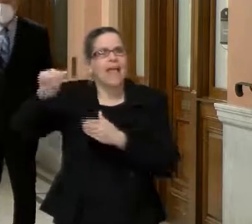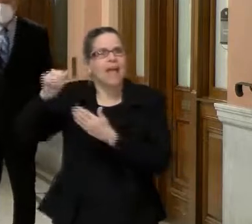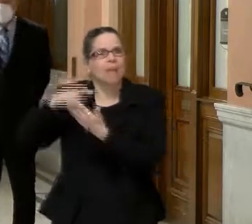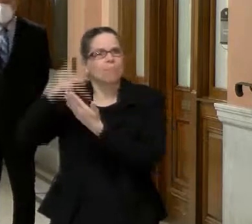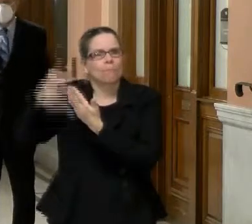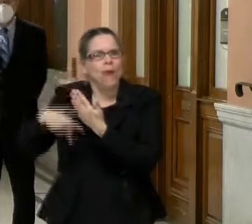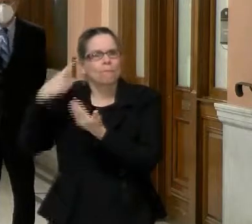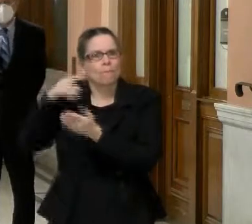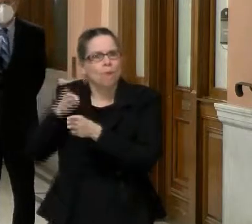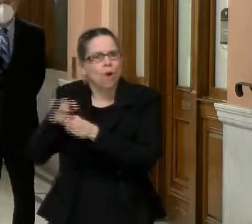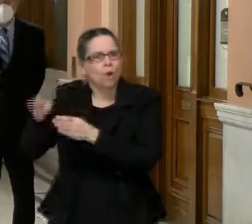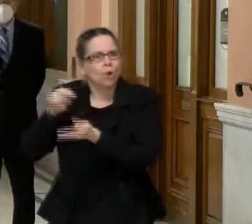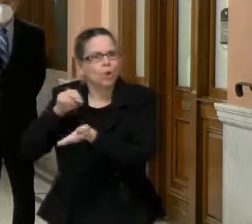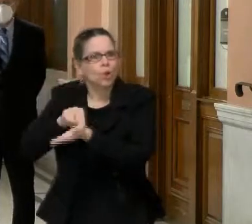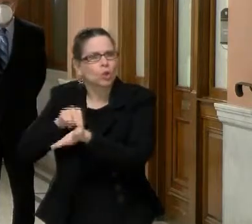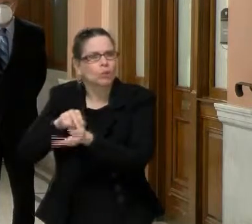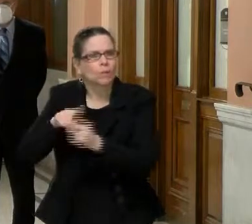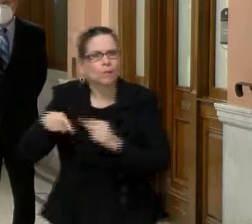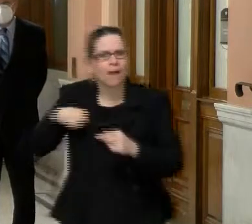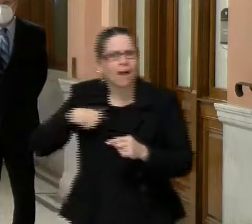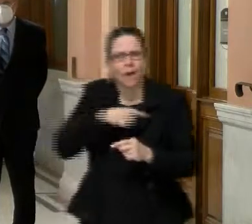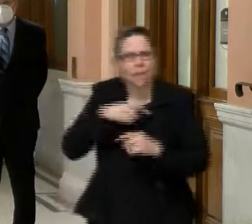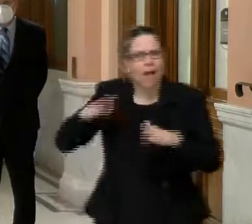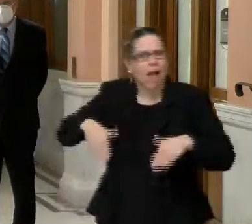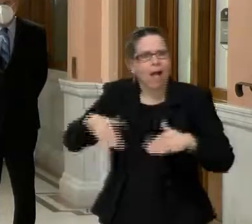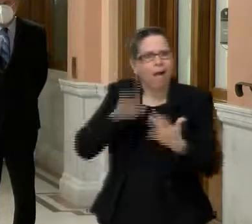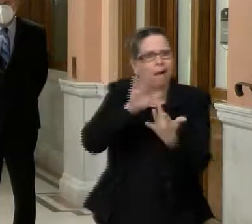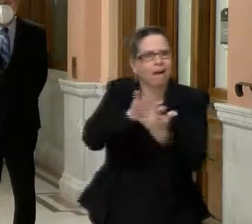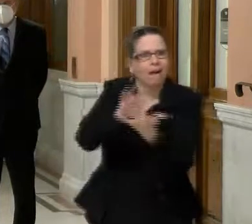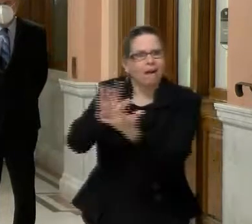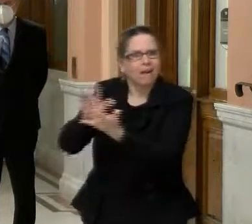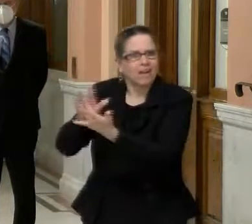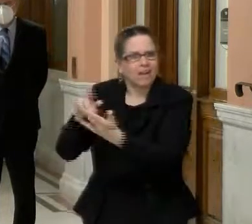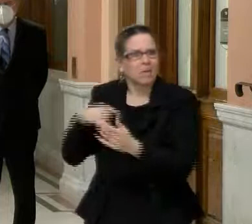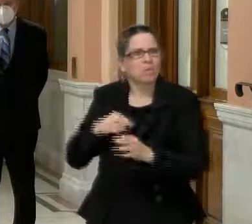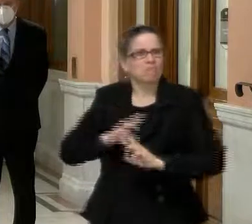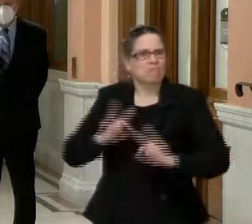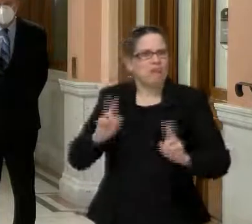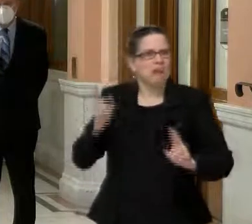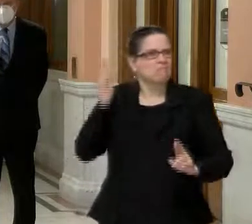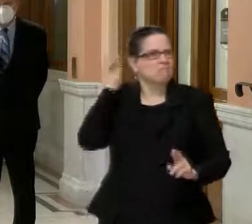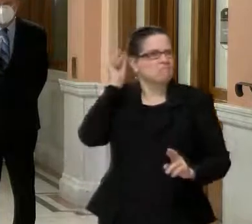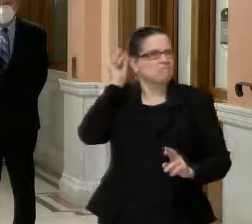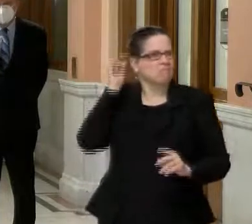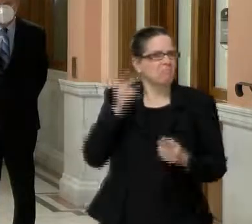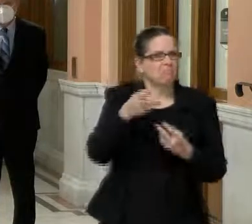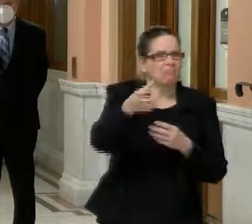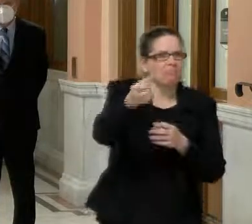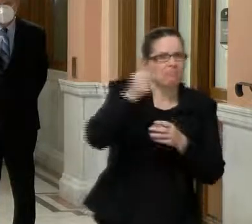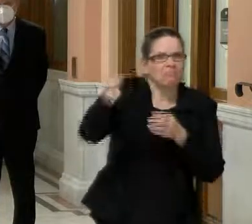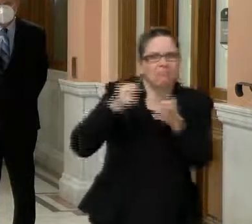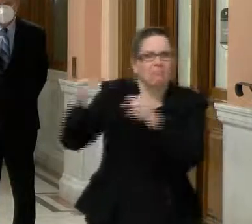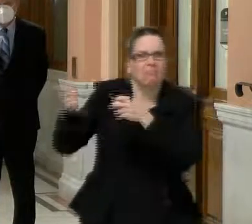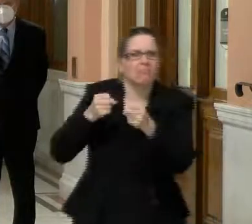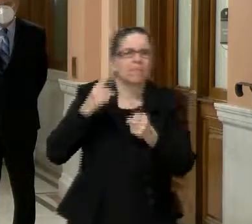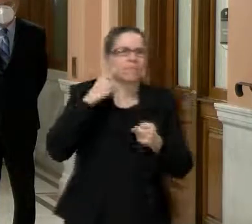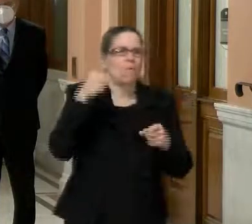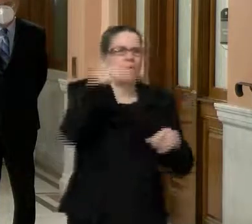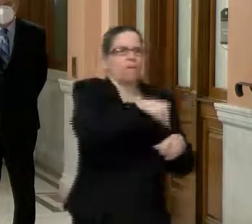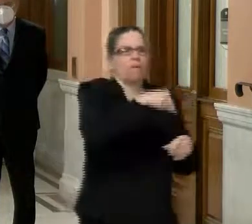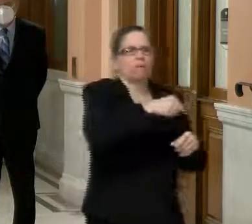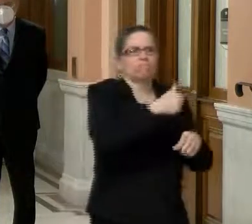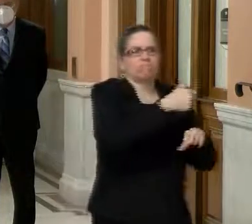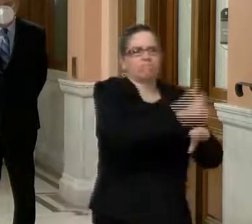think would help us expand. So it's just really a matter of us figuring out the logistics and, um,